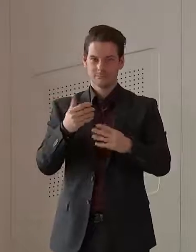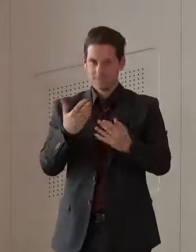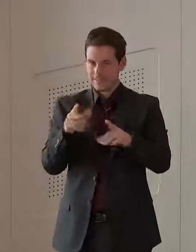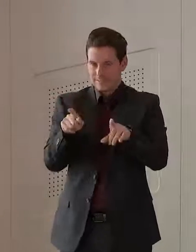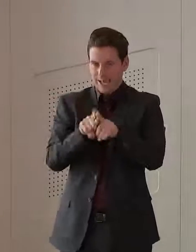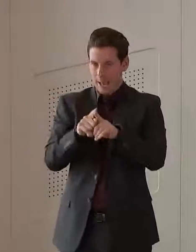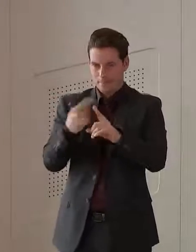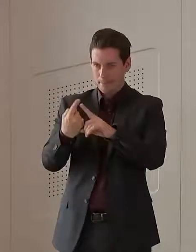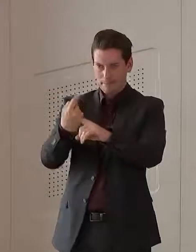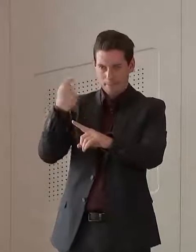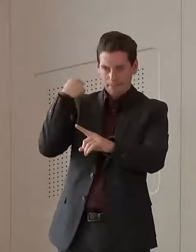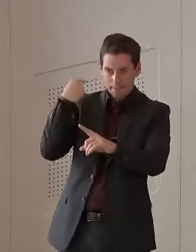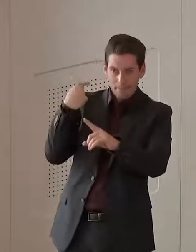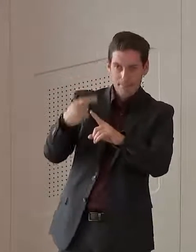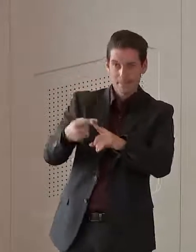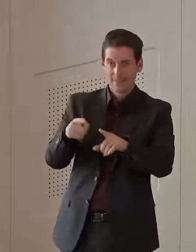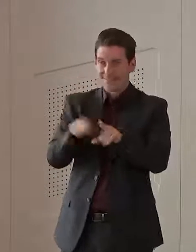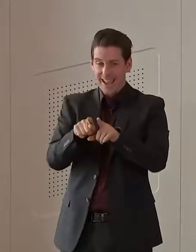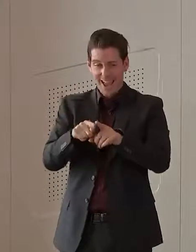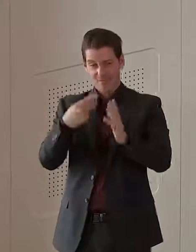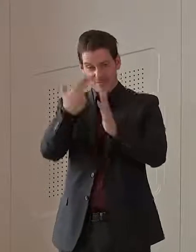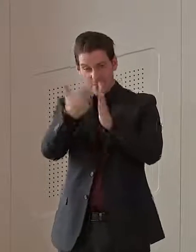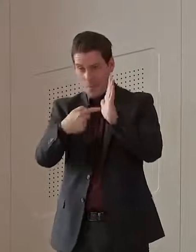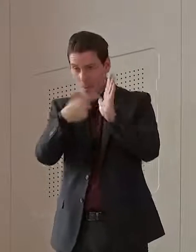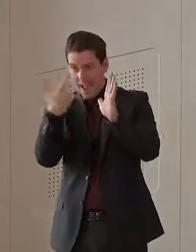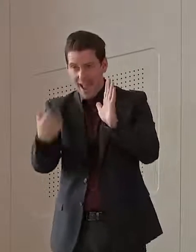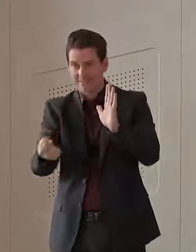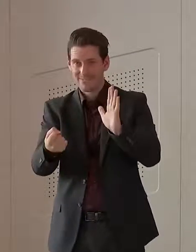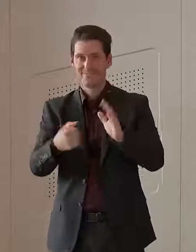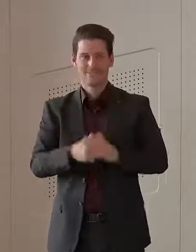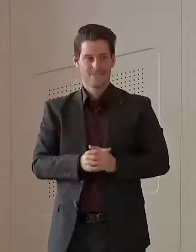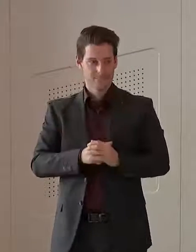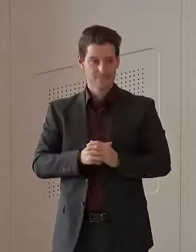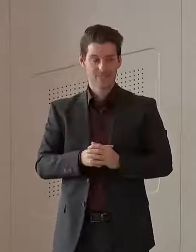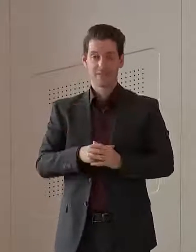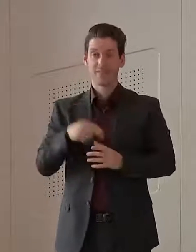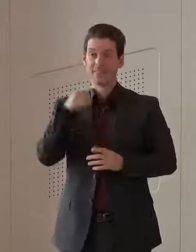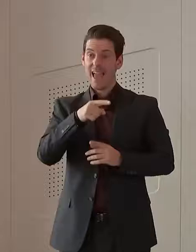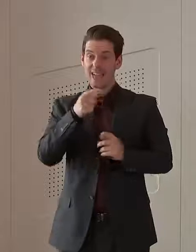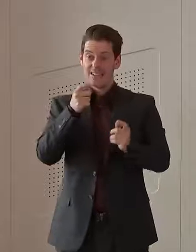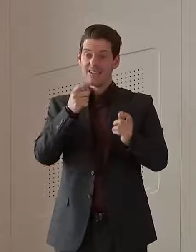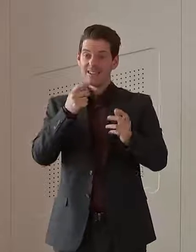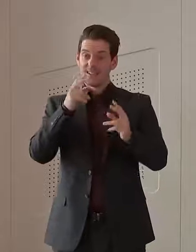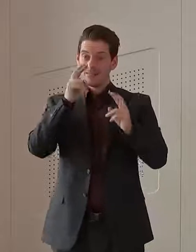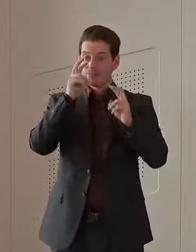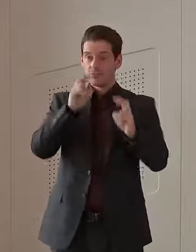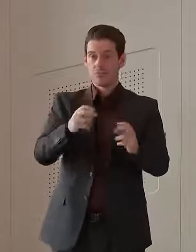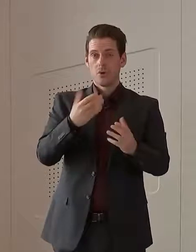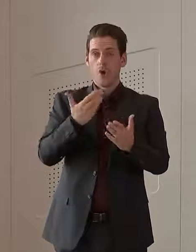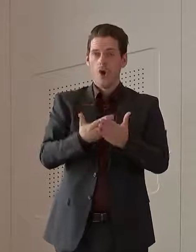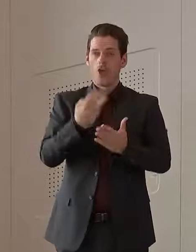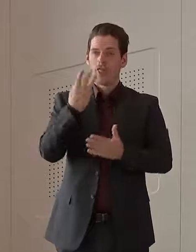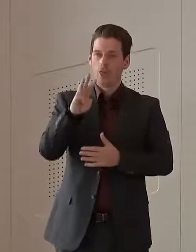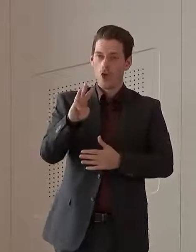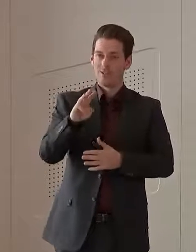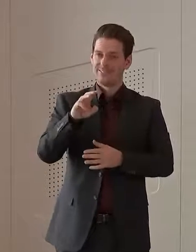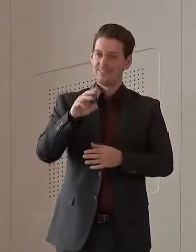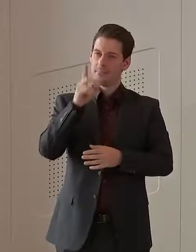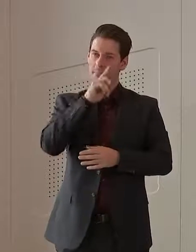new. It's all in there, but that was all predicated on 30 cases across Australia, not, is it 9,000 cases? 13